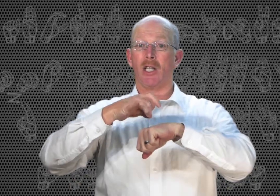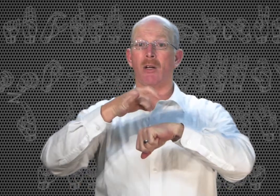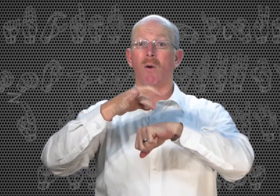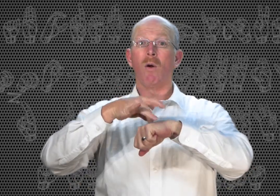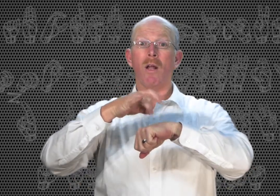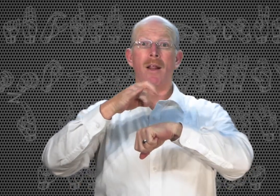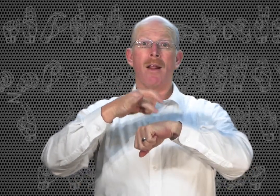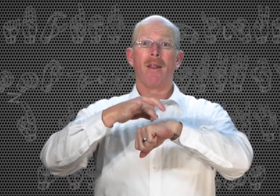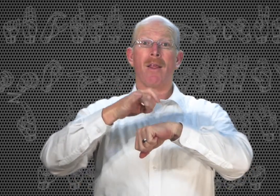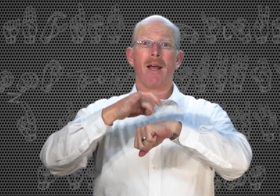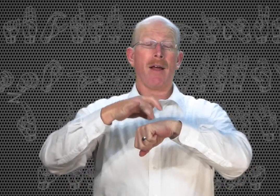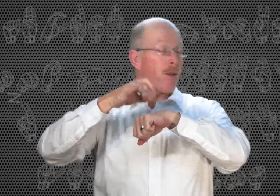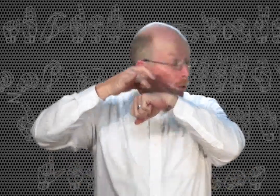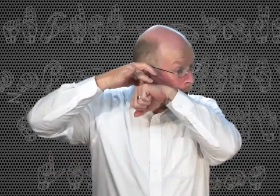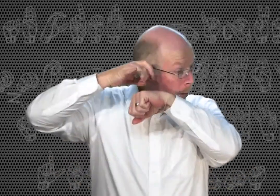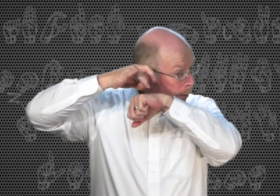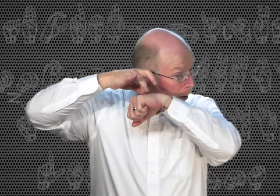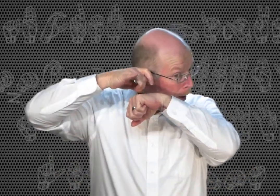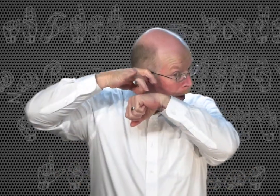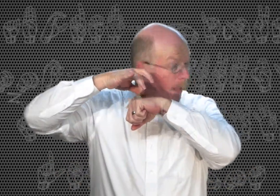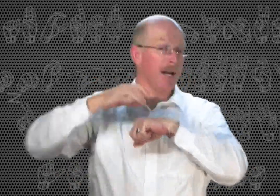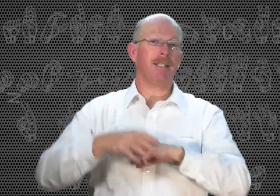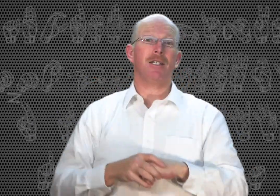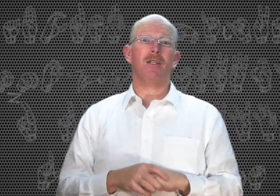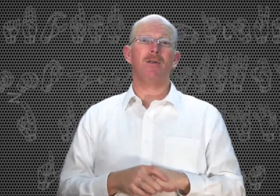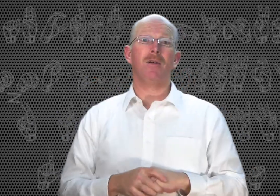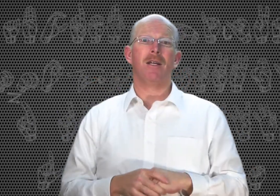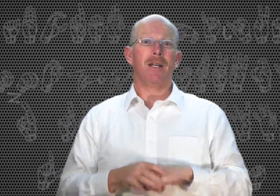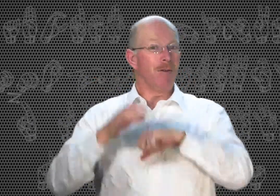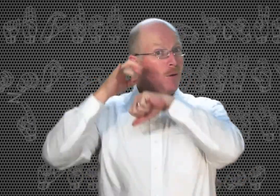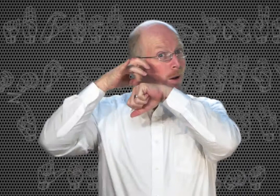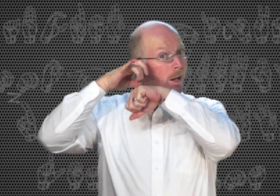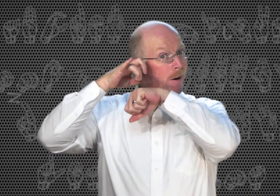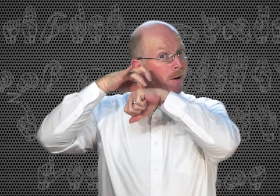general, the kind that you thump and listen to, if you can hear.